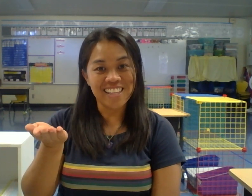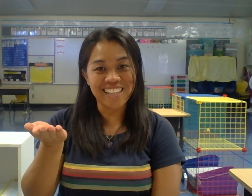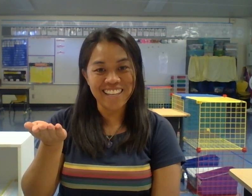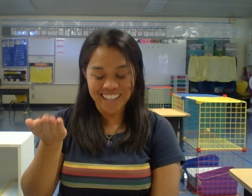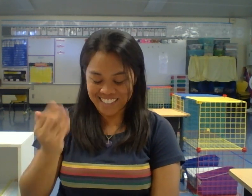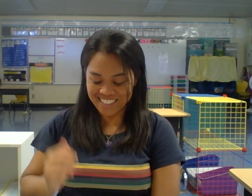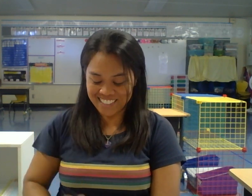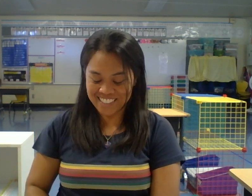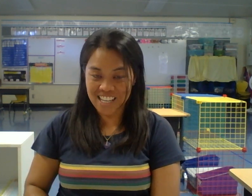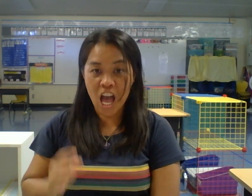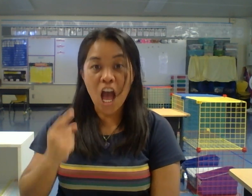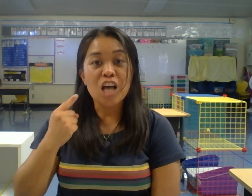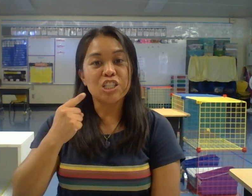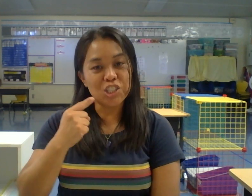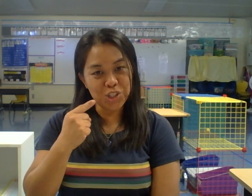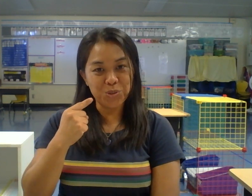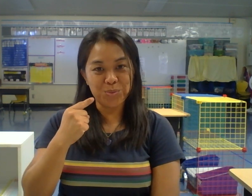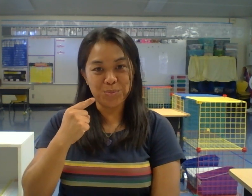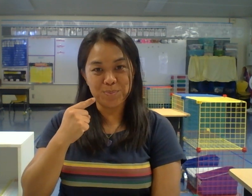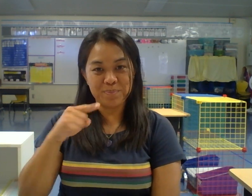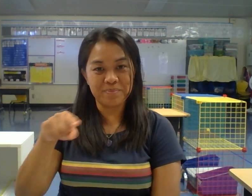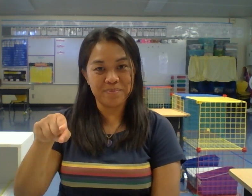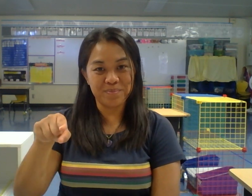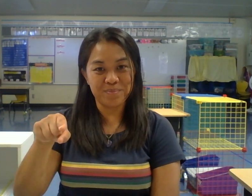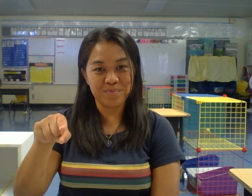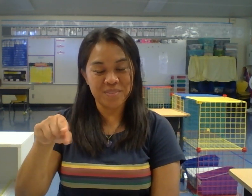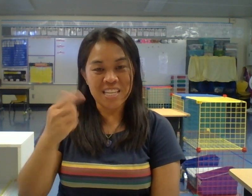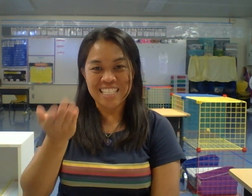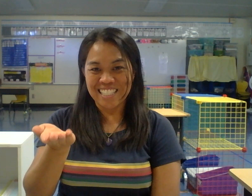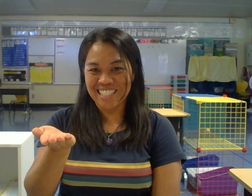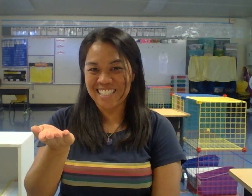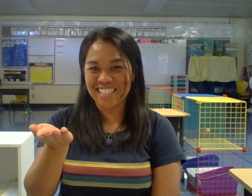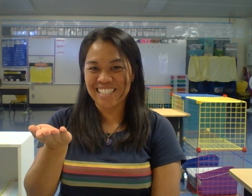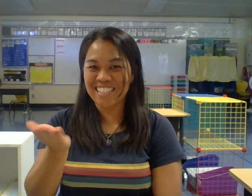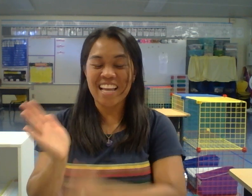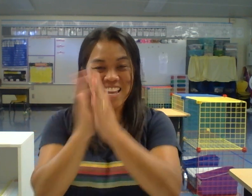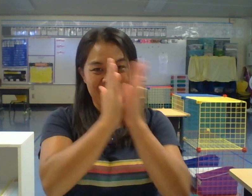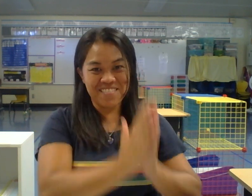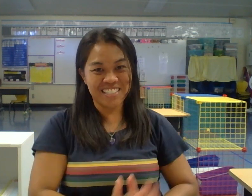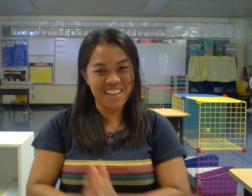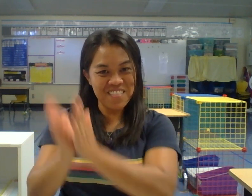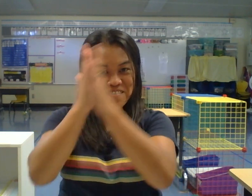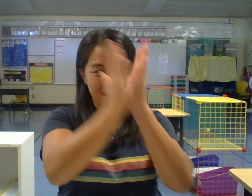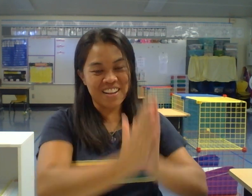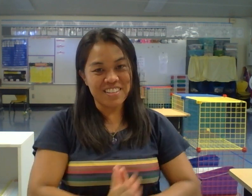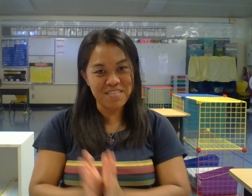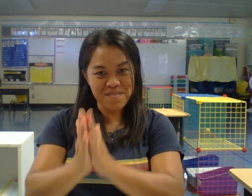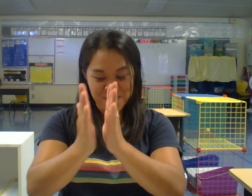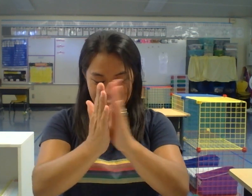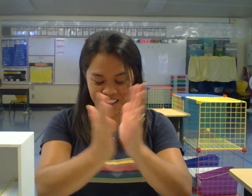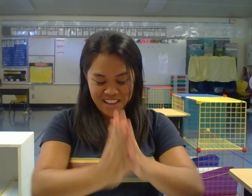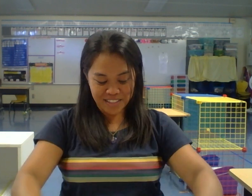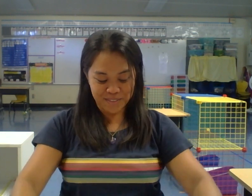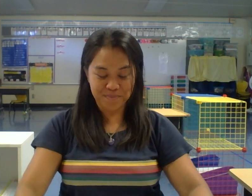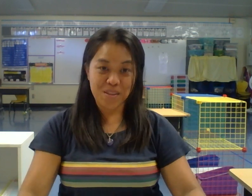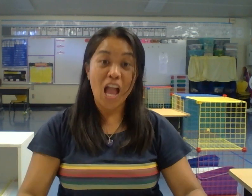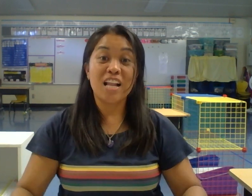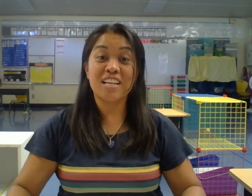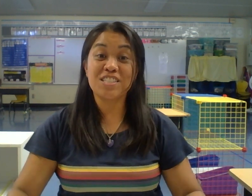Y. Zoom. Z. Here we have a round of our quest. Let's